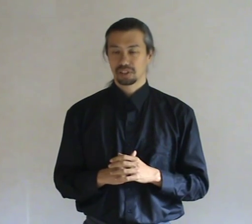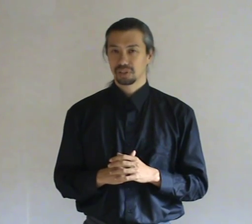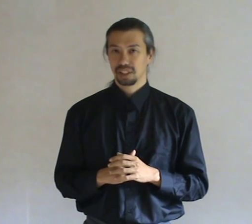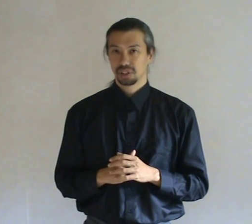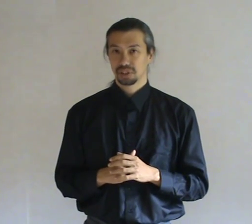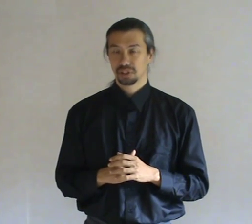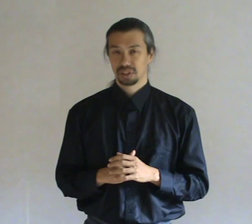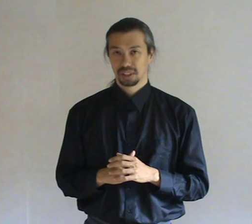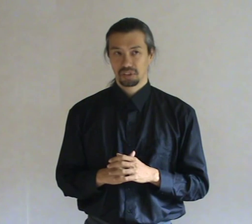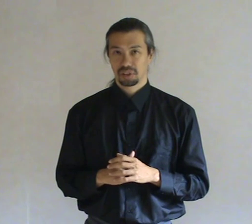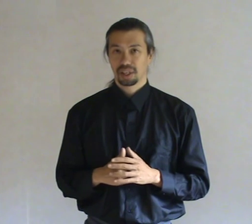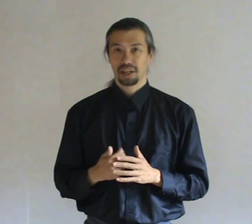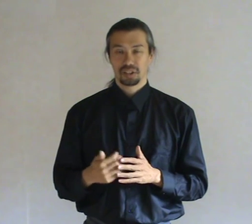As our teachers. As our guides.